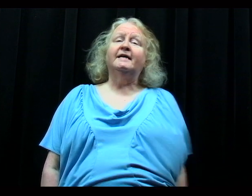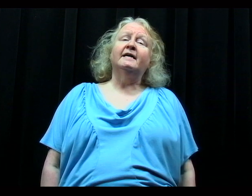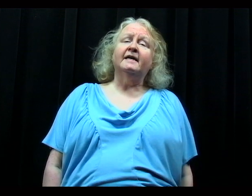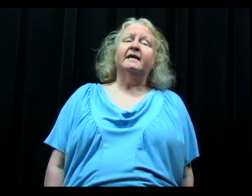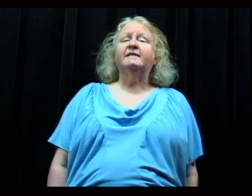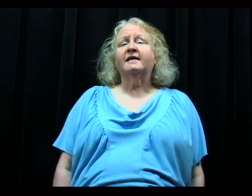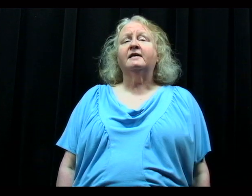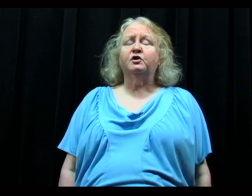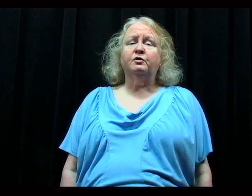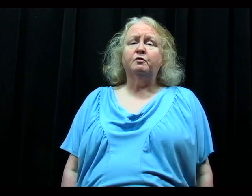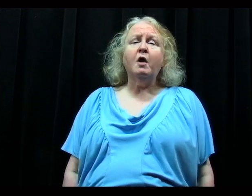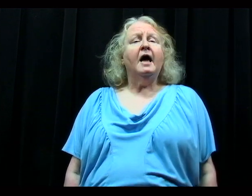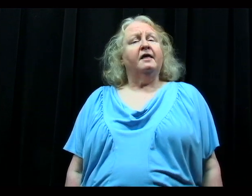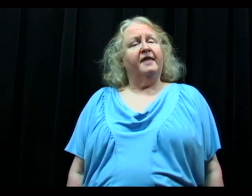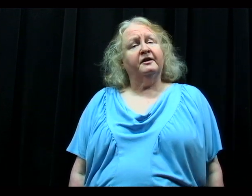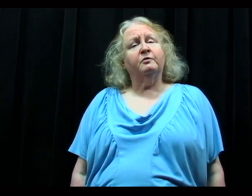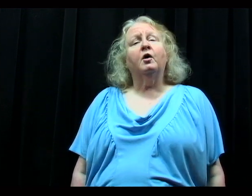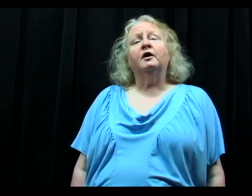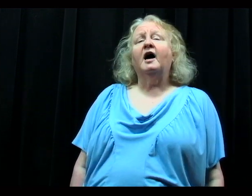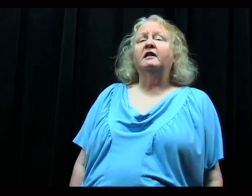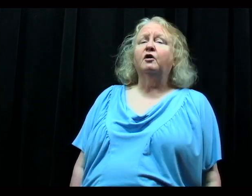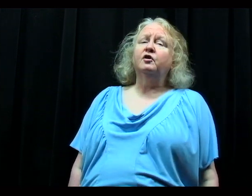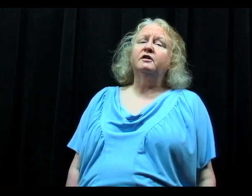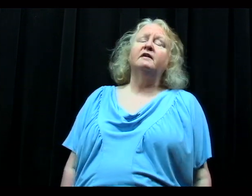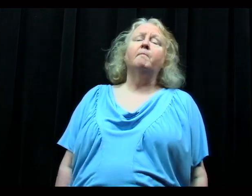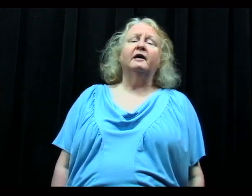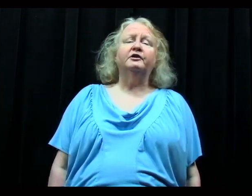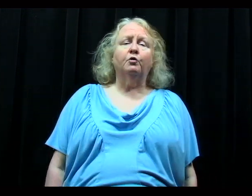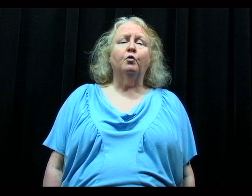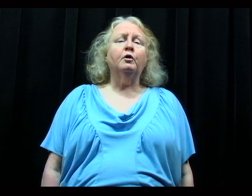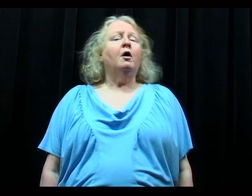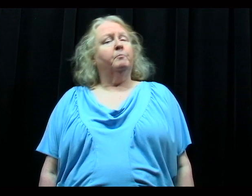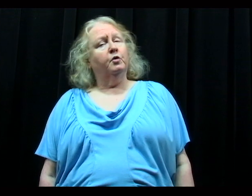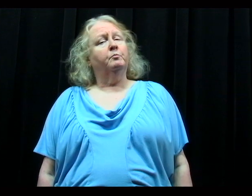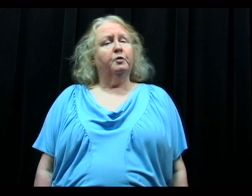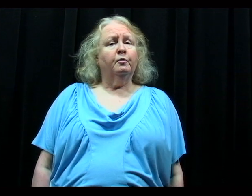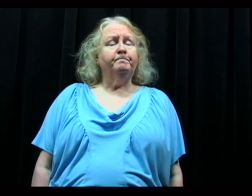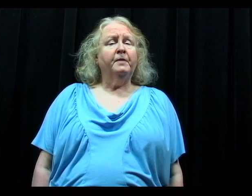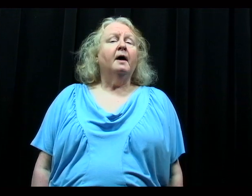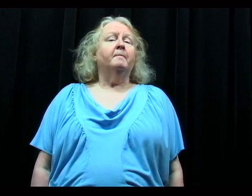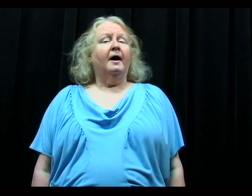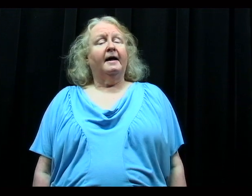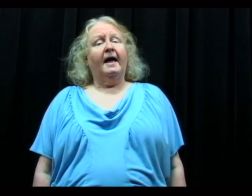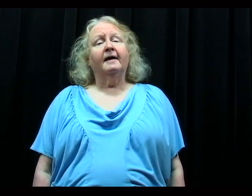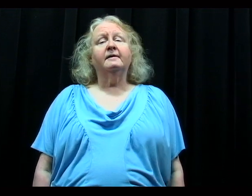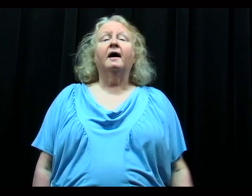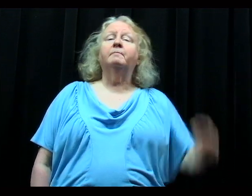dicky-dicky-doo. That's what I learned in my school. Boom, boom. My hand on